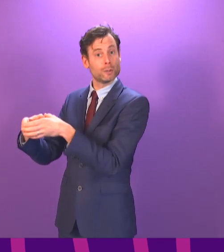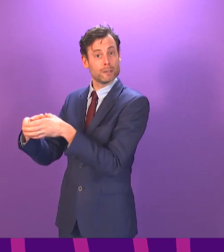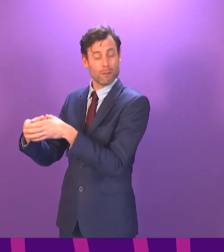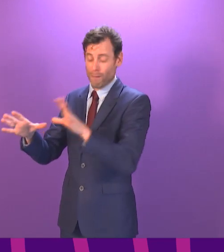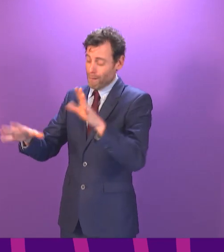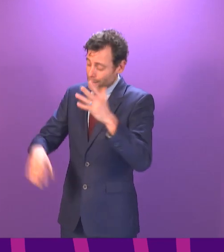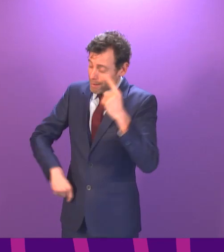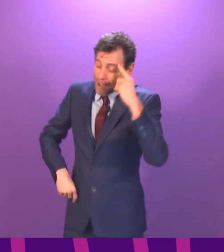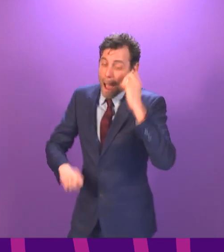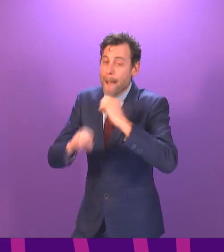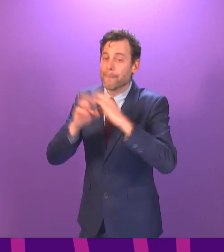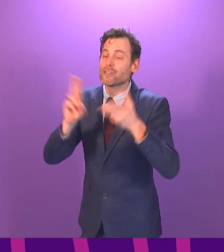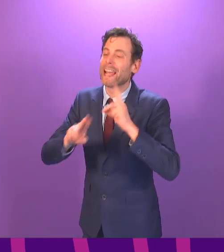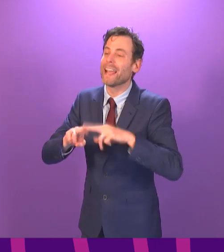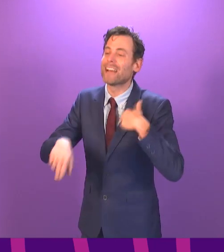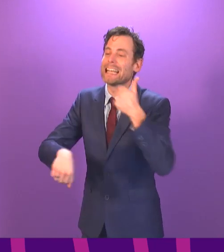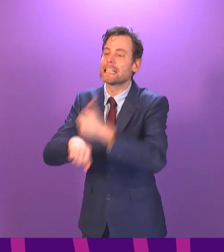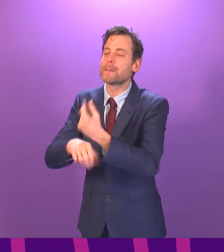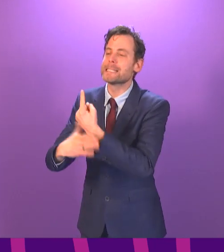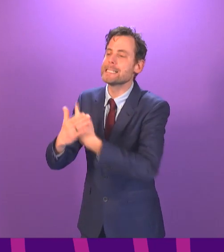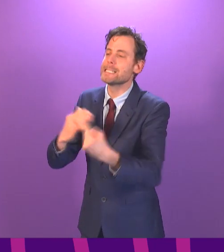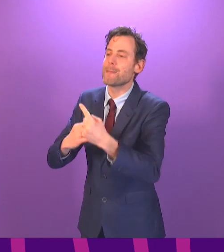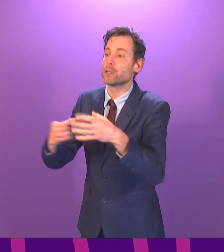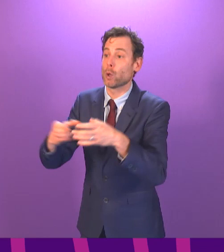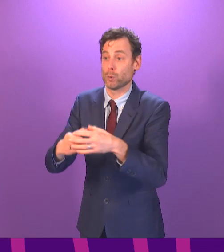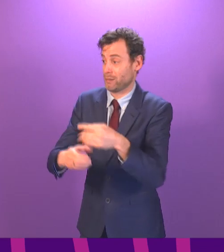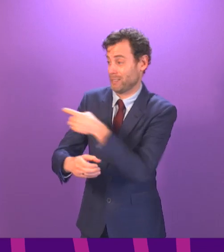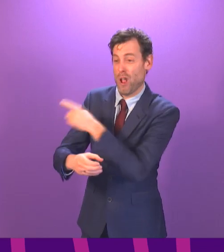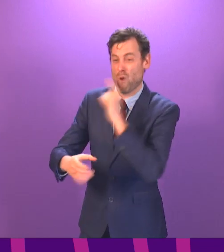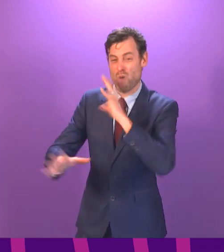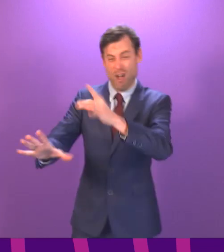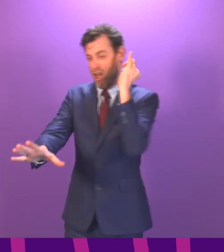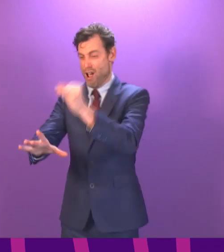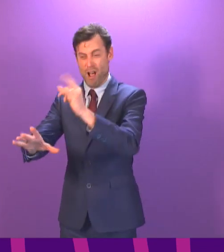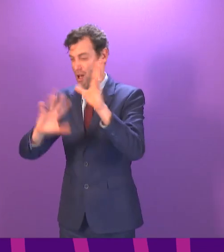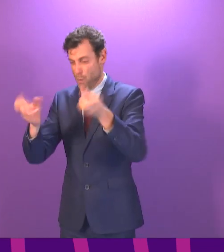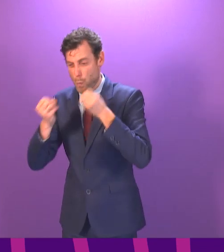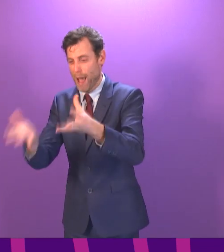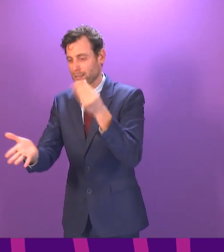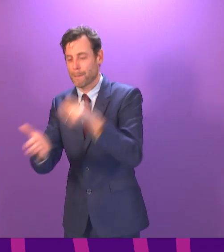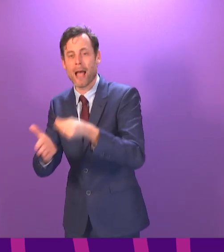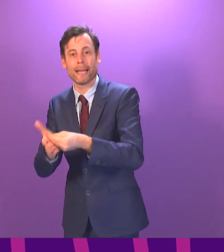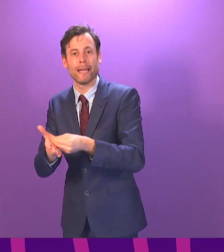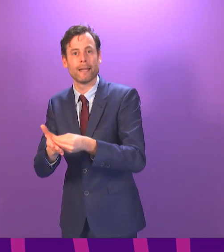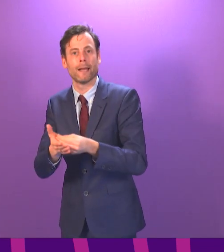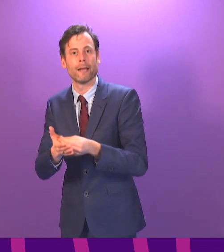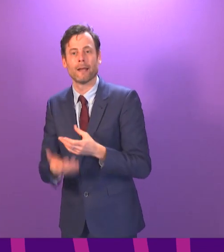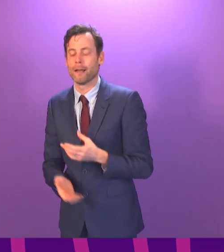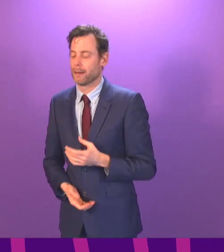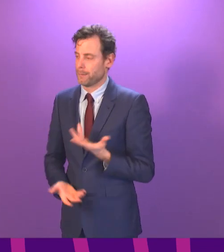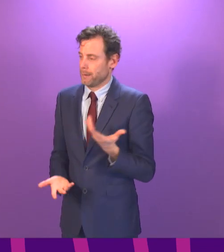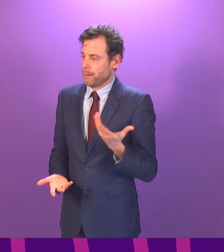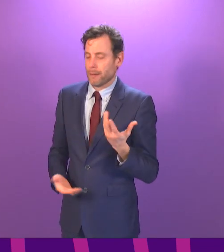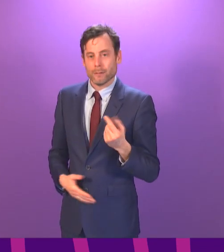from the Conservatives. But it's all this effort that's been put into fighting in a